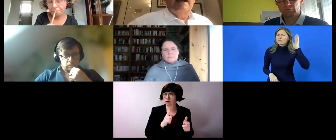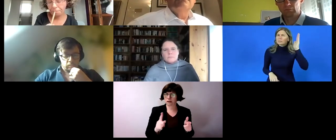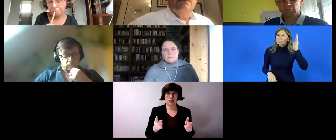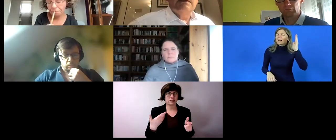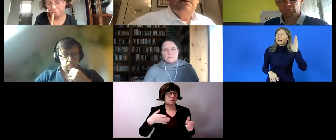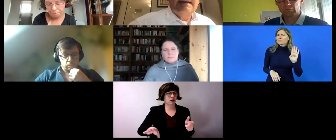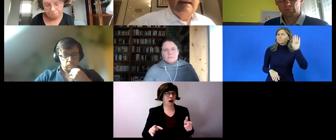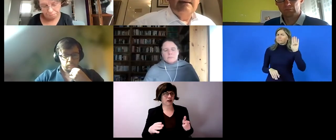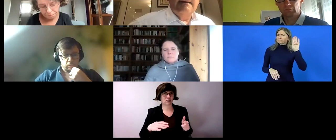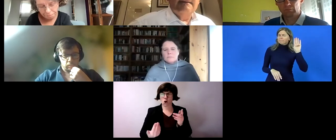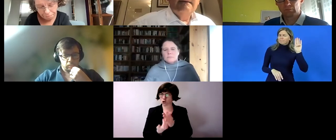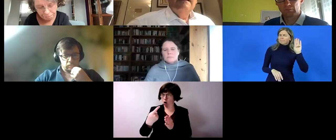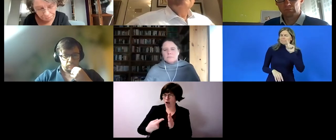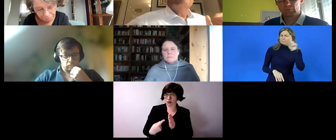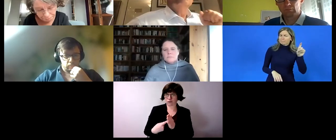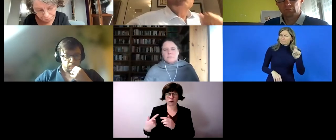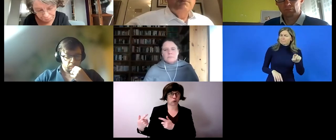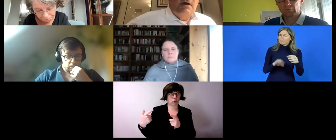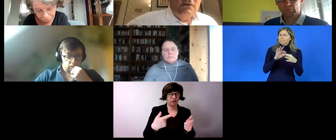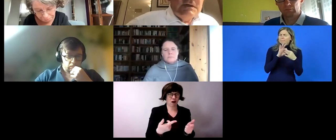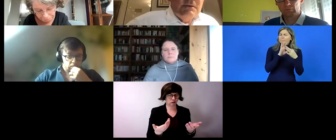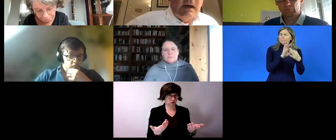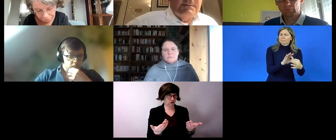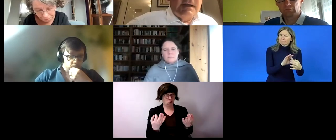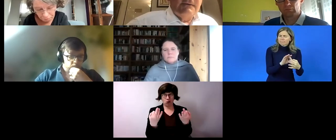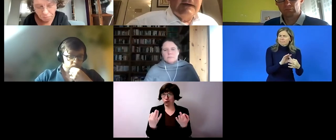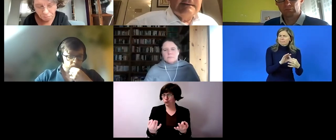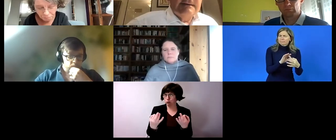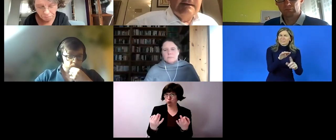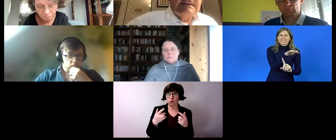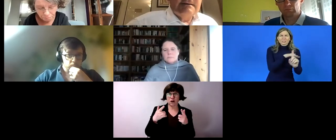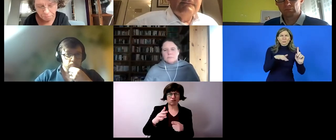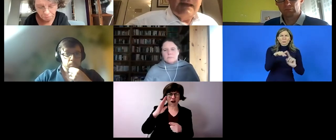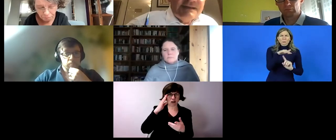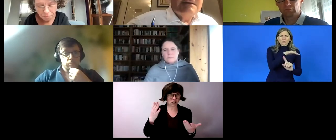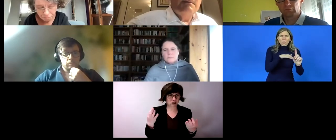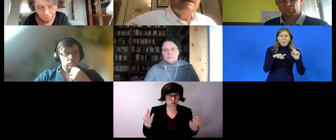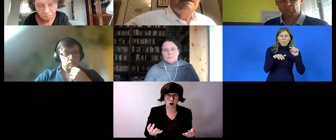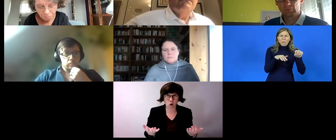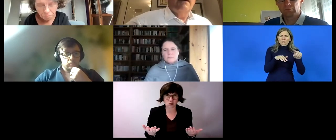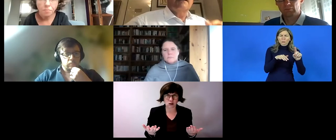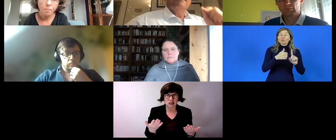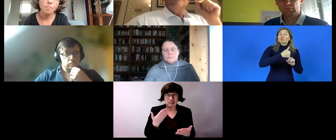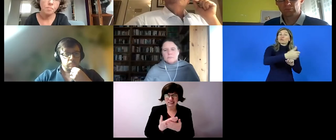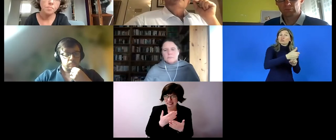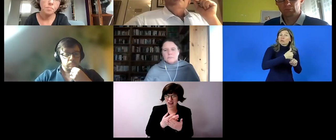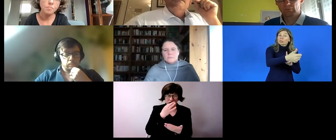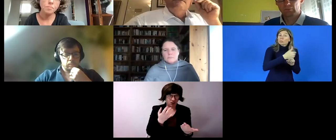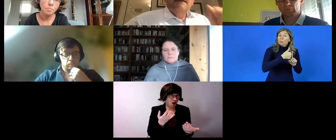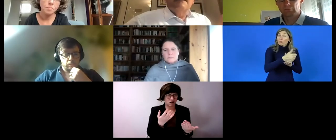talked about the situation in the transport service um